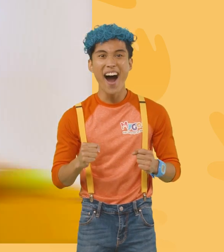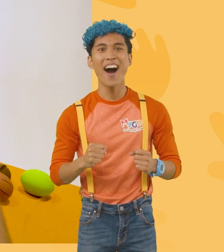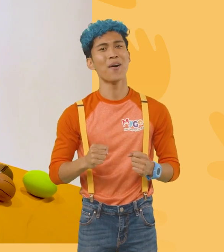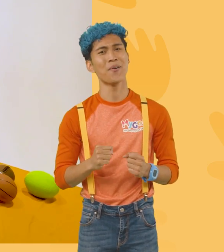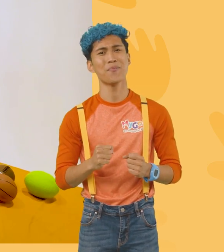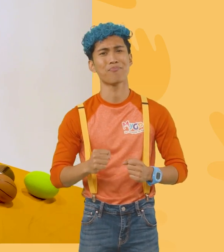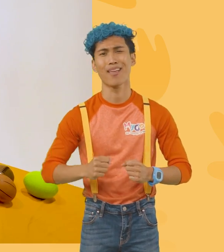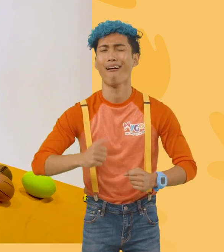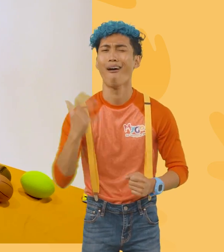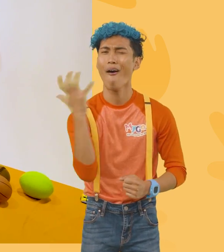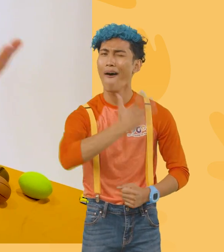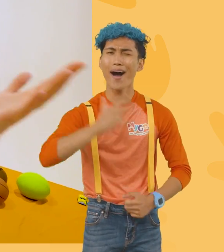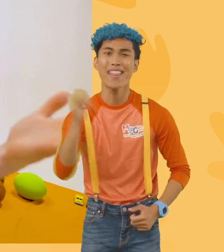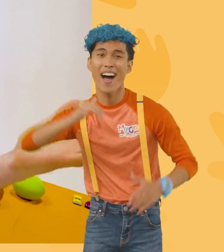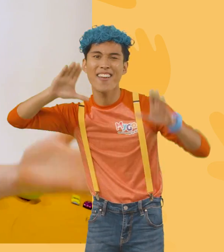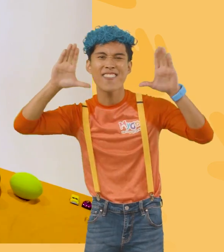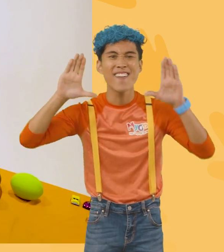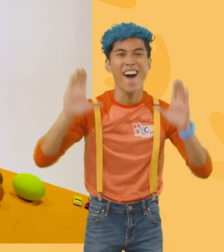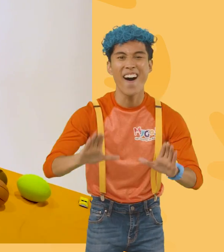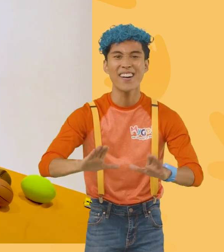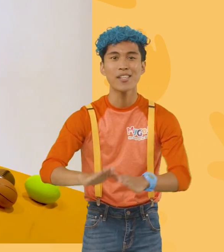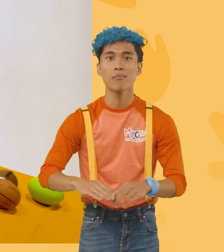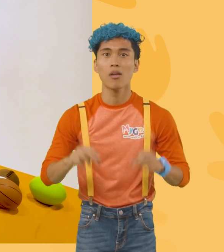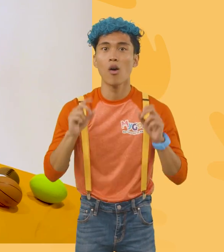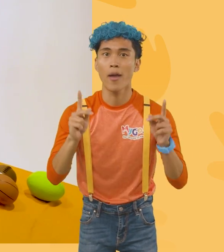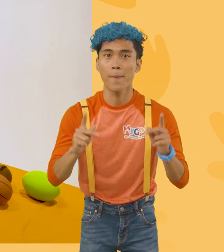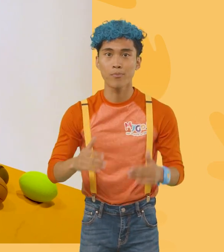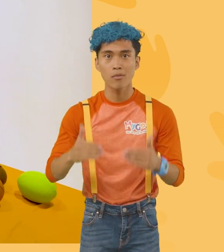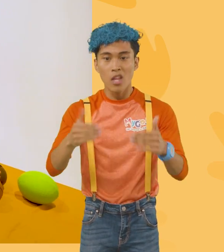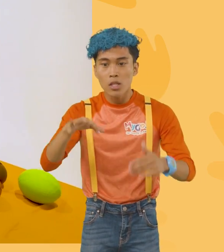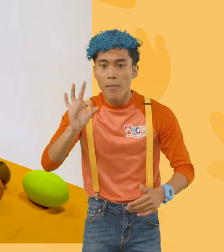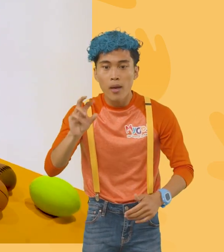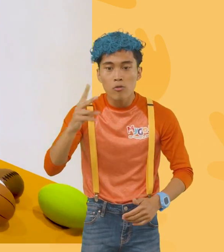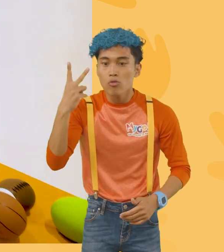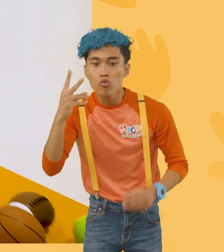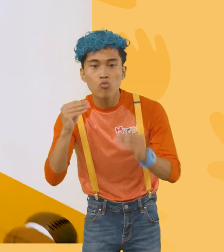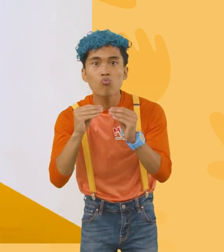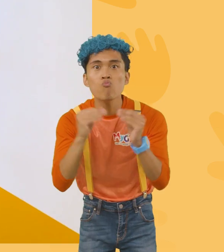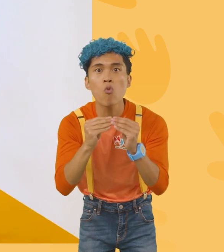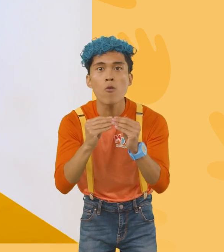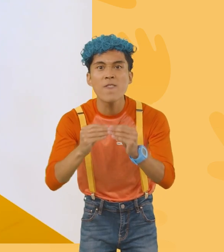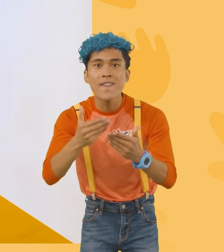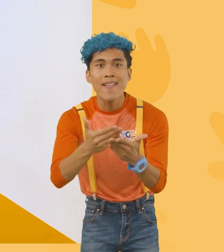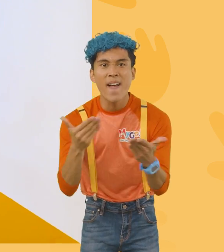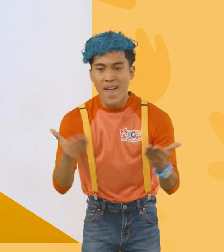Whoa! That was awesome! All right. Let's pick two more items.